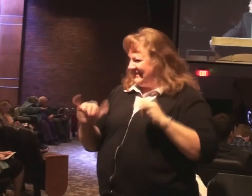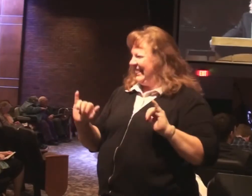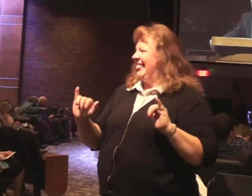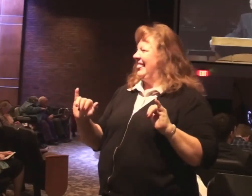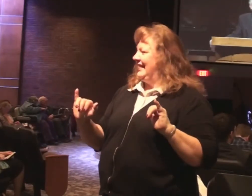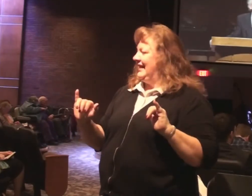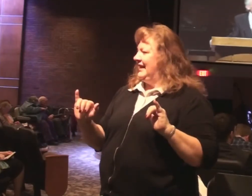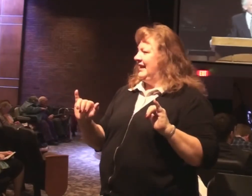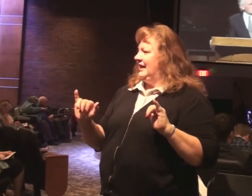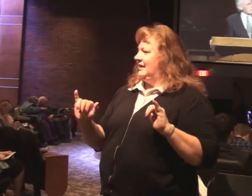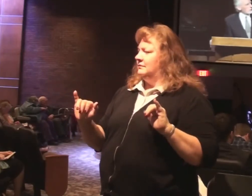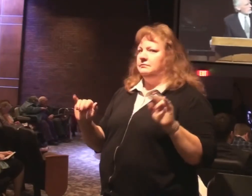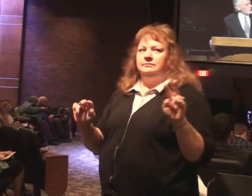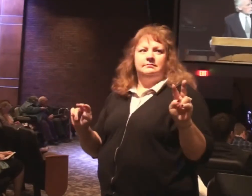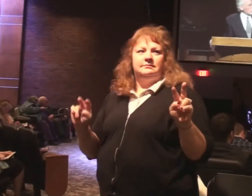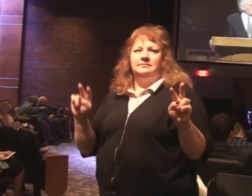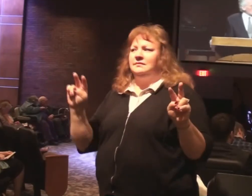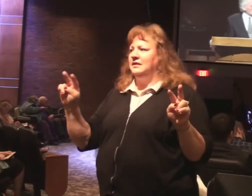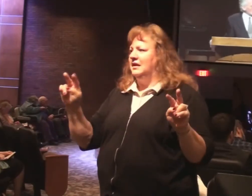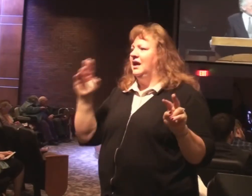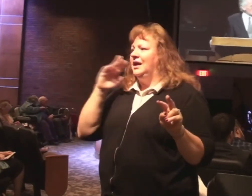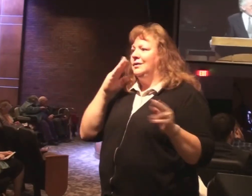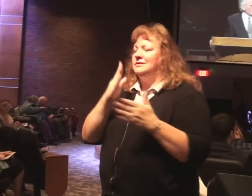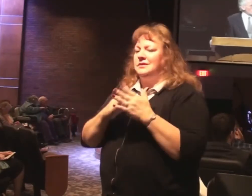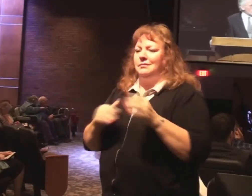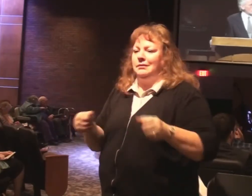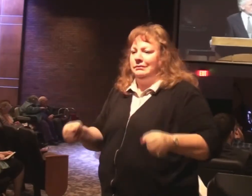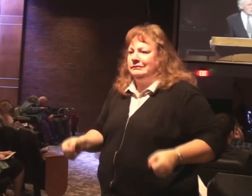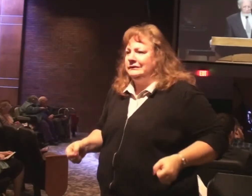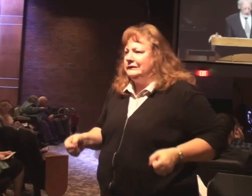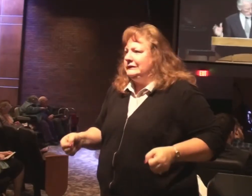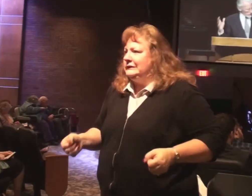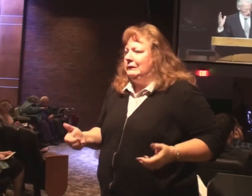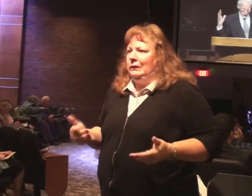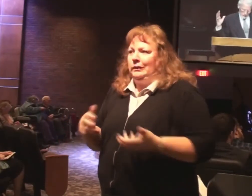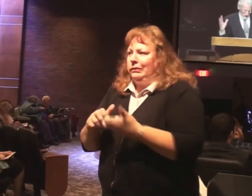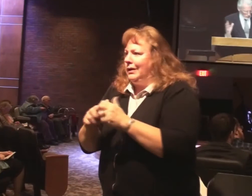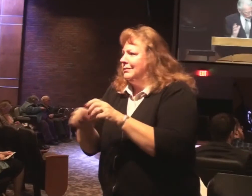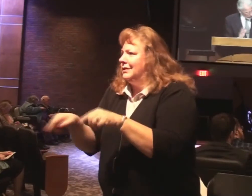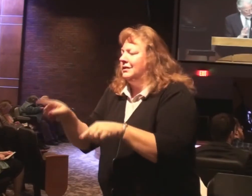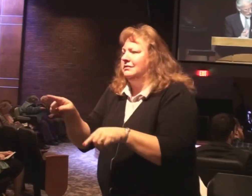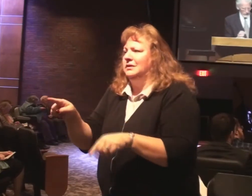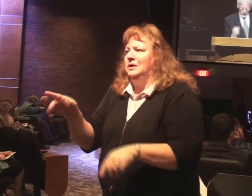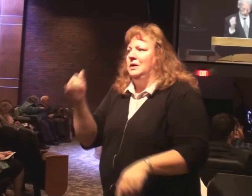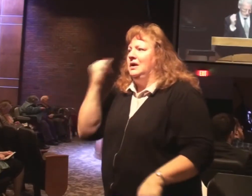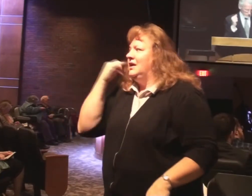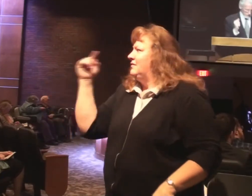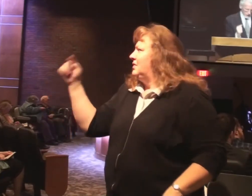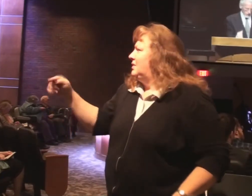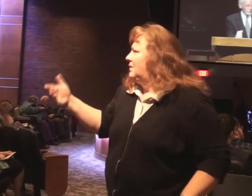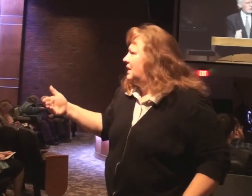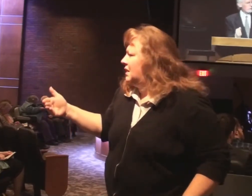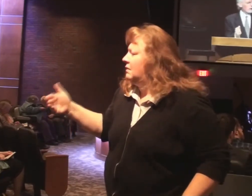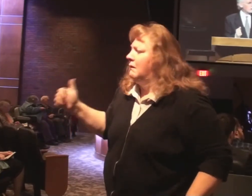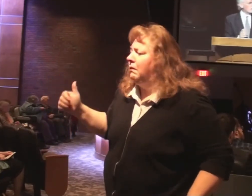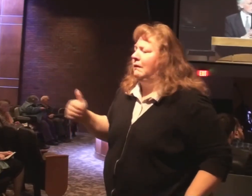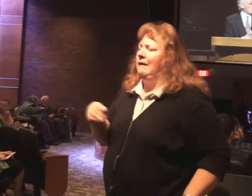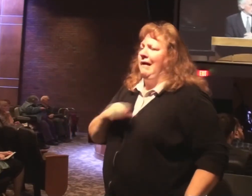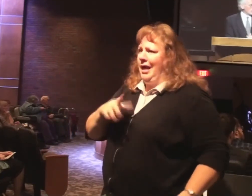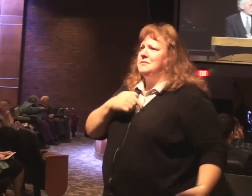People looking at some of you have difficulties, trials that others know about. Boy, if they're here, it motivates me to be here.